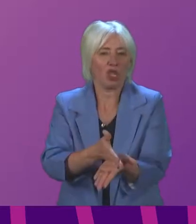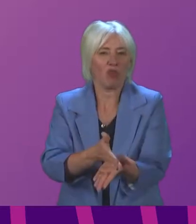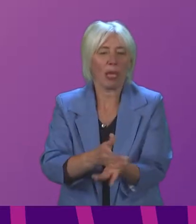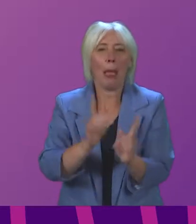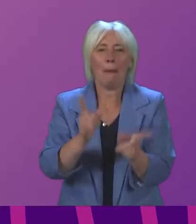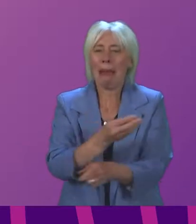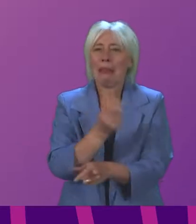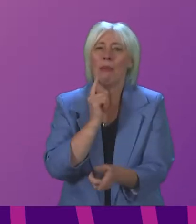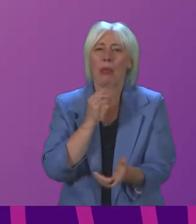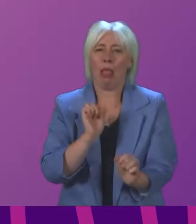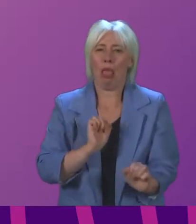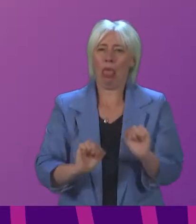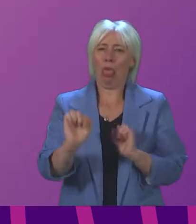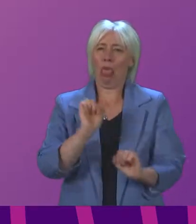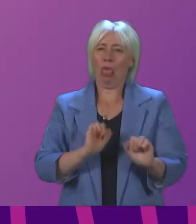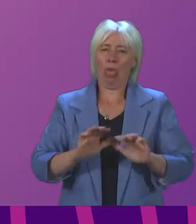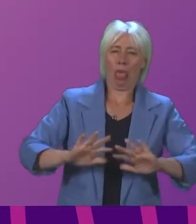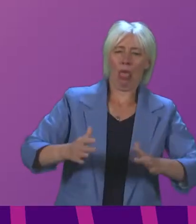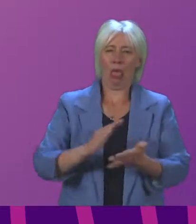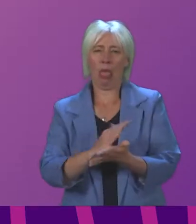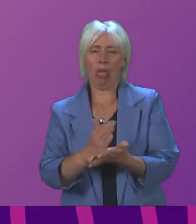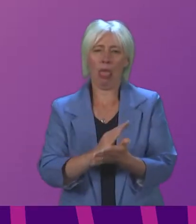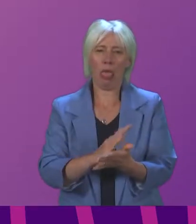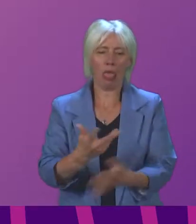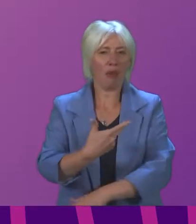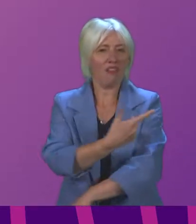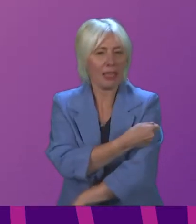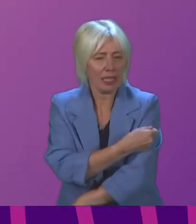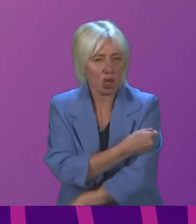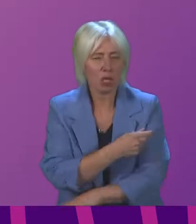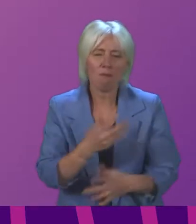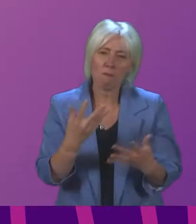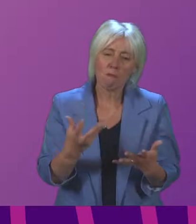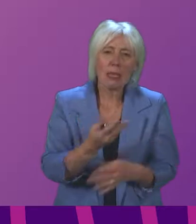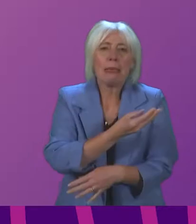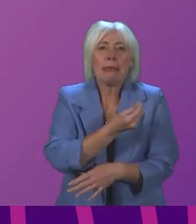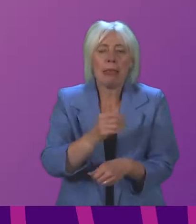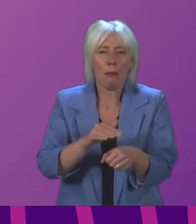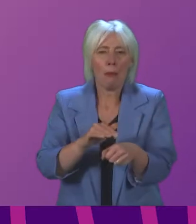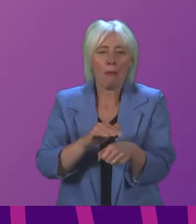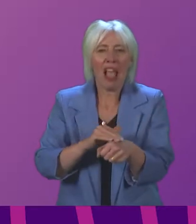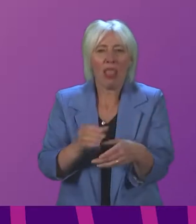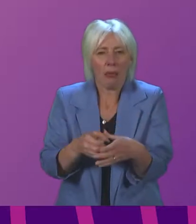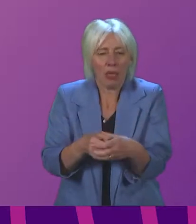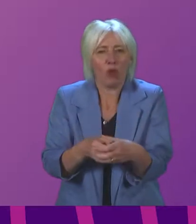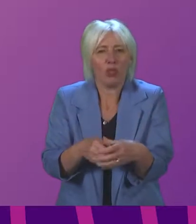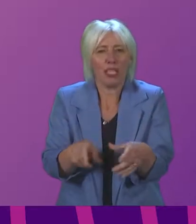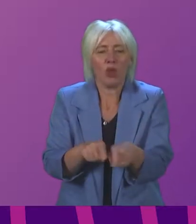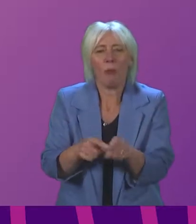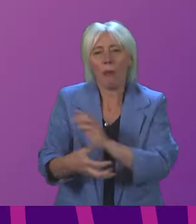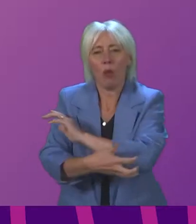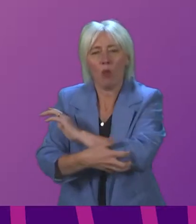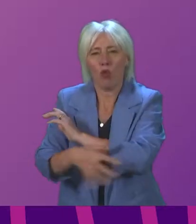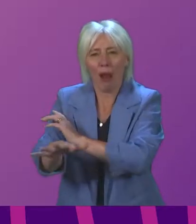a reluctance or a hesitancy in certain quarters to get vaccinated, and especially among some ethnic minorities and also in poorer